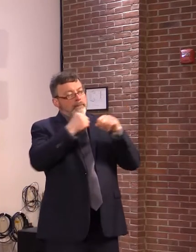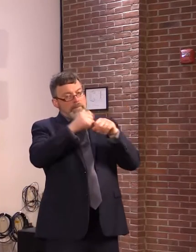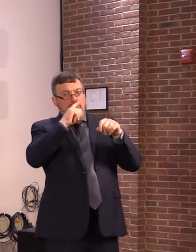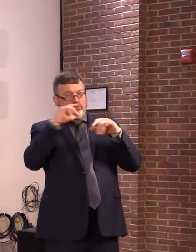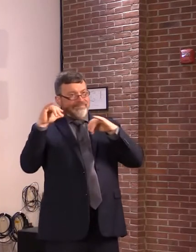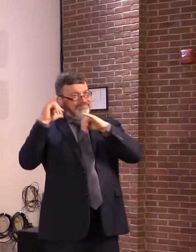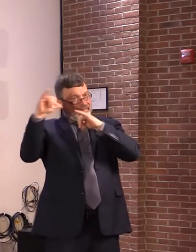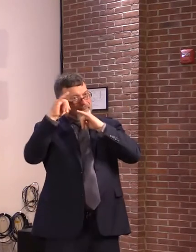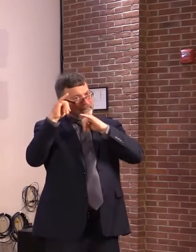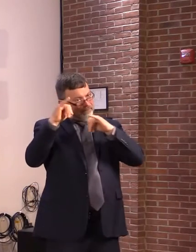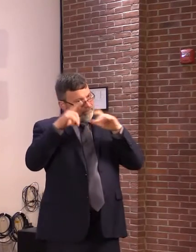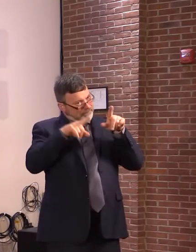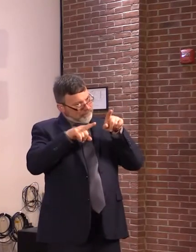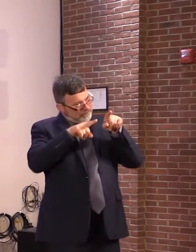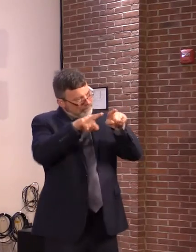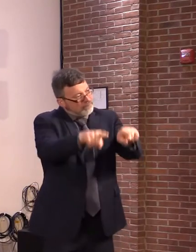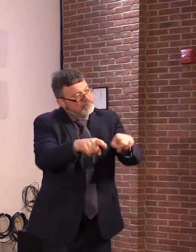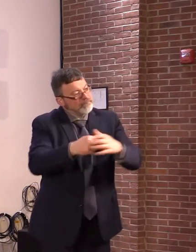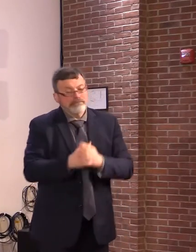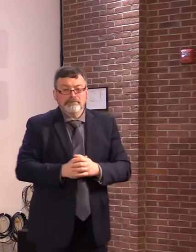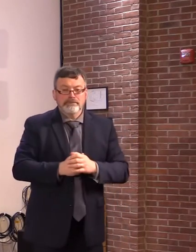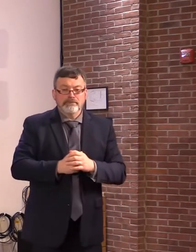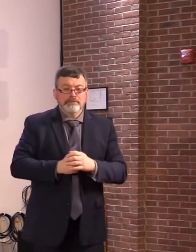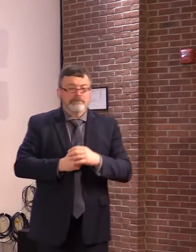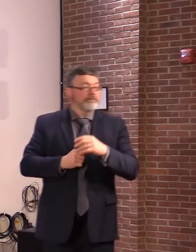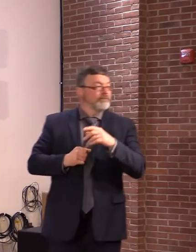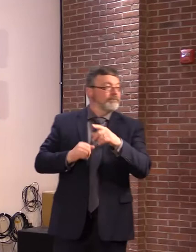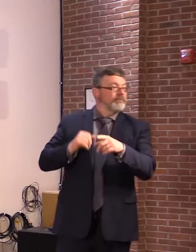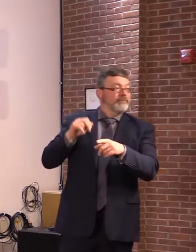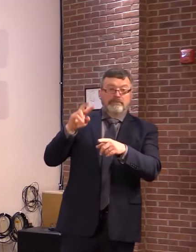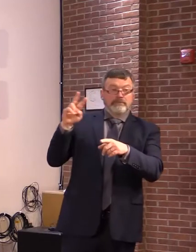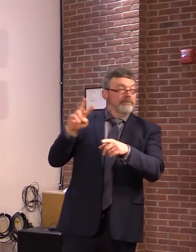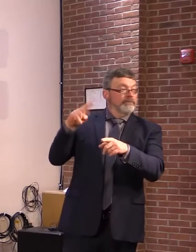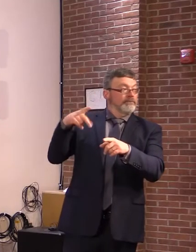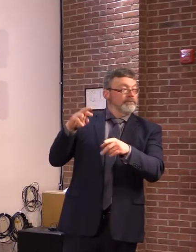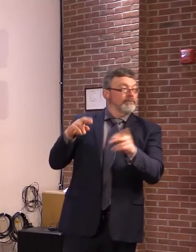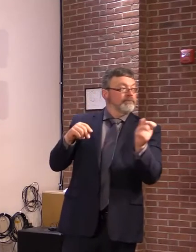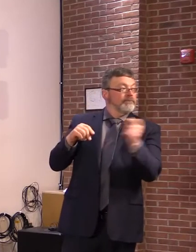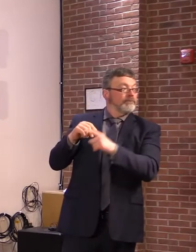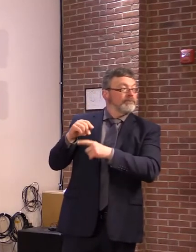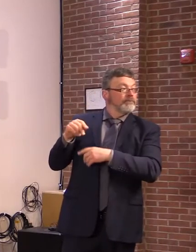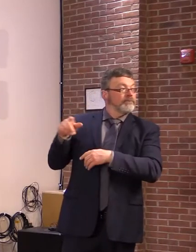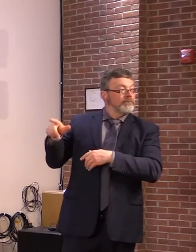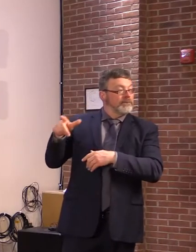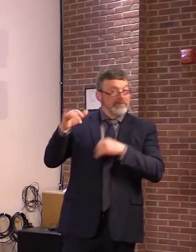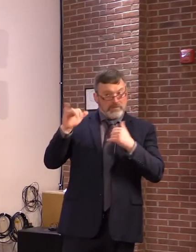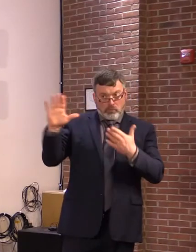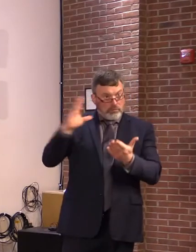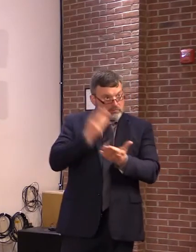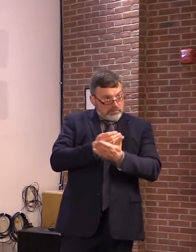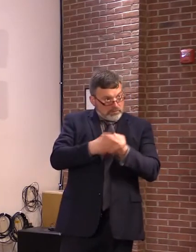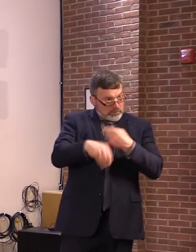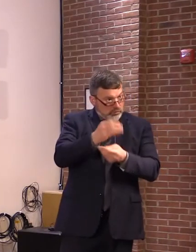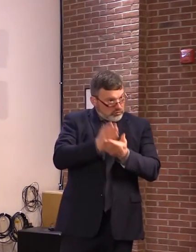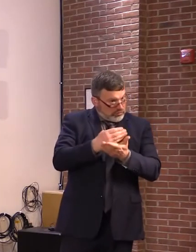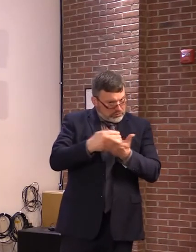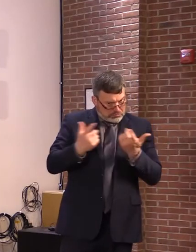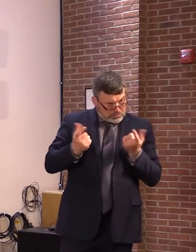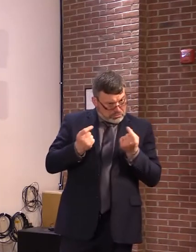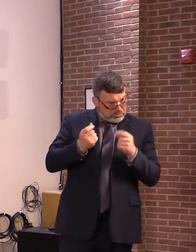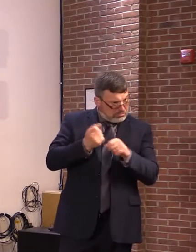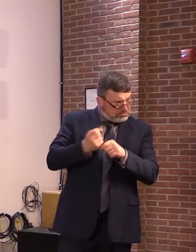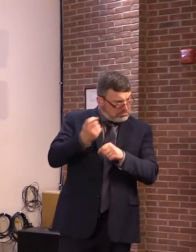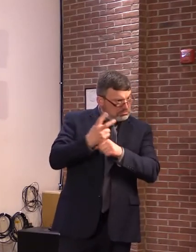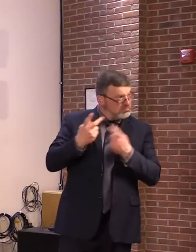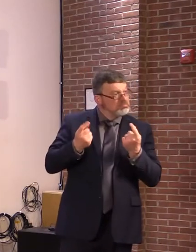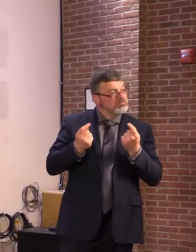on the budget, the cooperation? same thing there. mean, it's not everything I hoped for, but